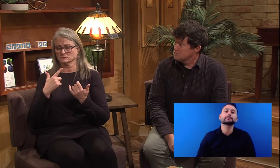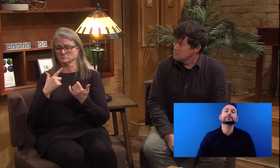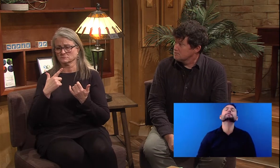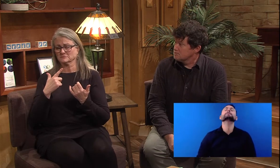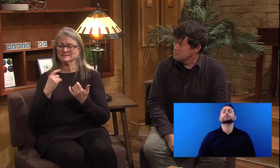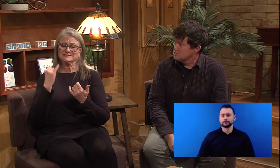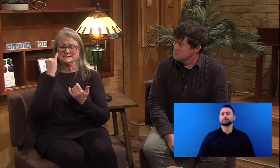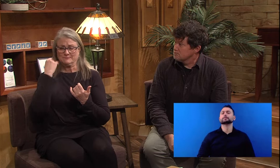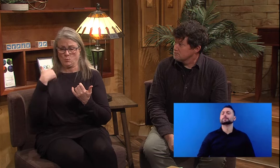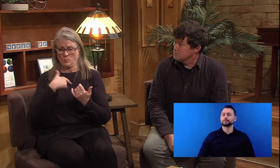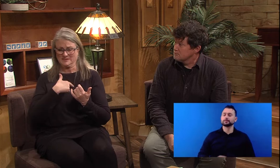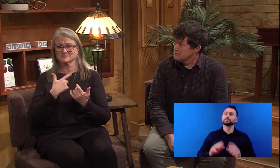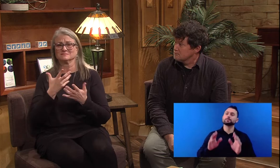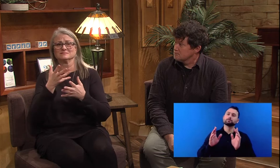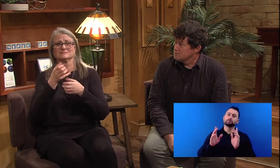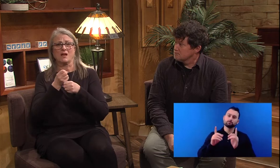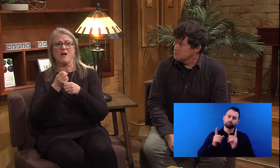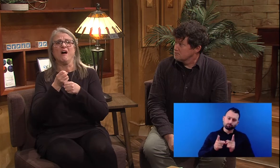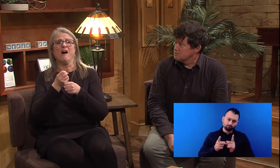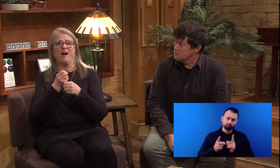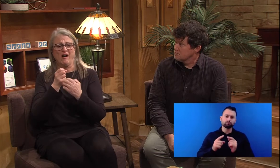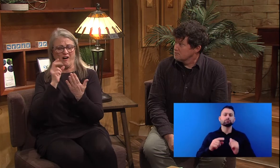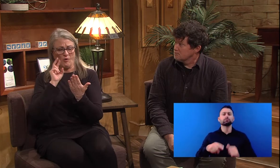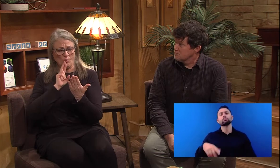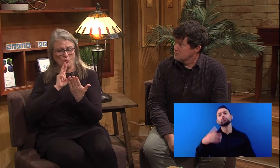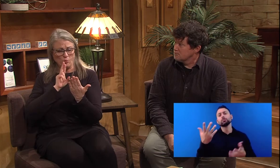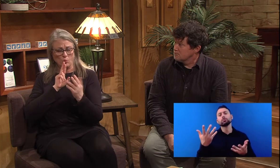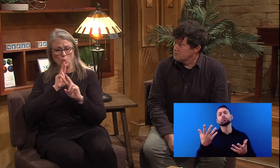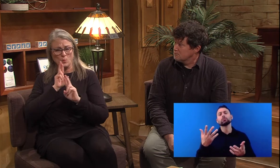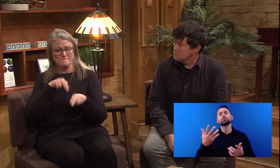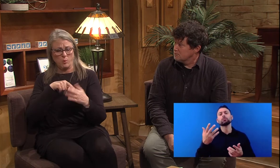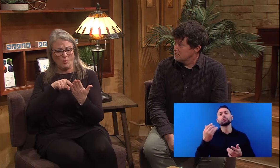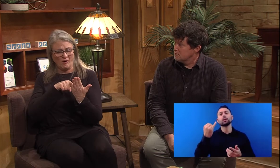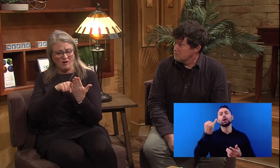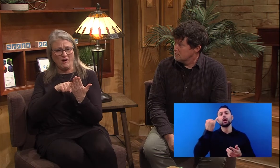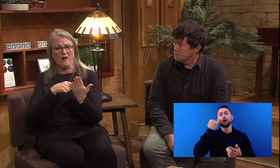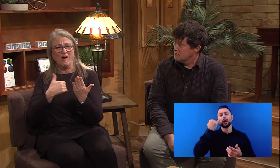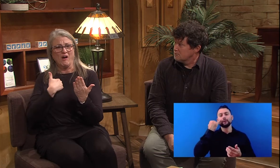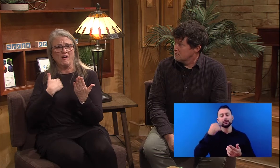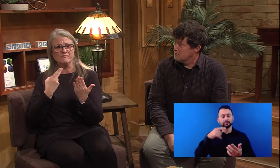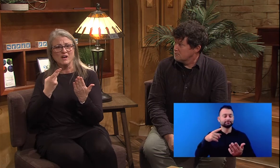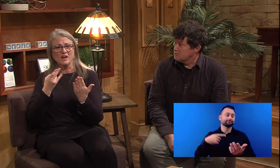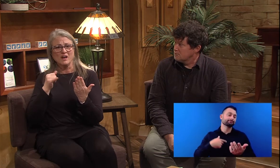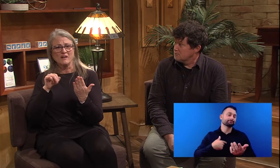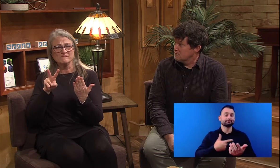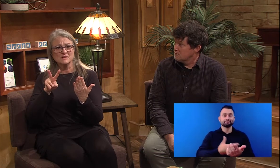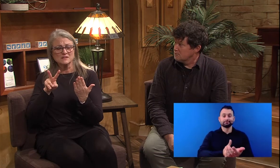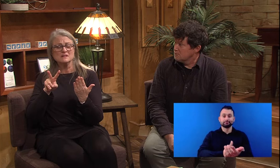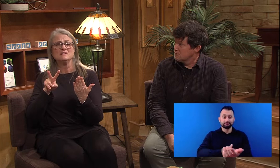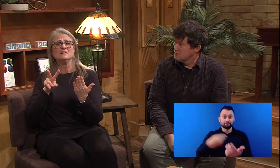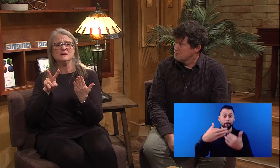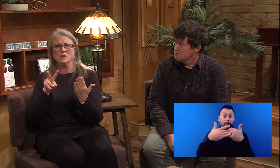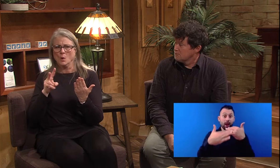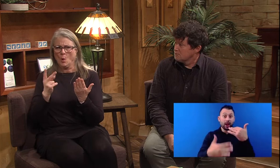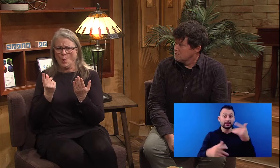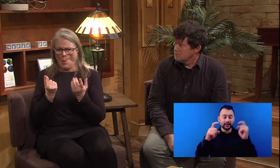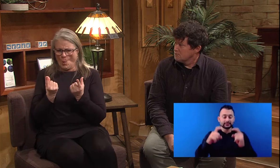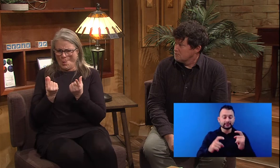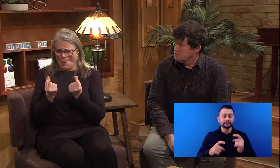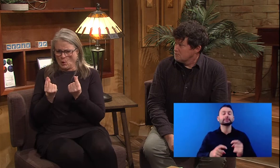uh, if we get a report that indicates